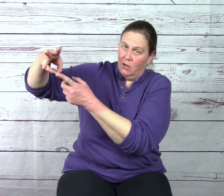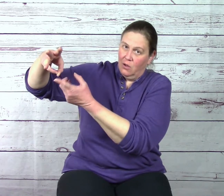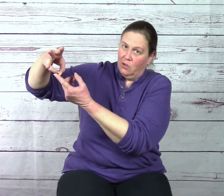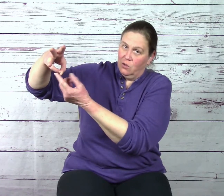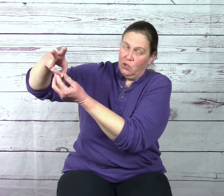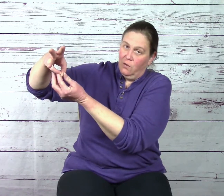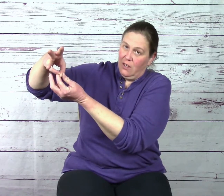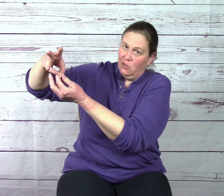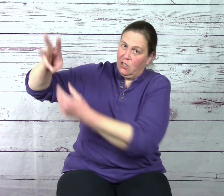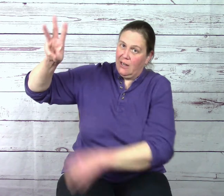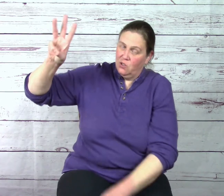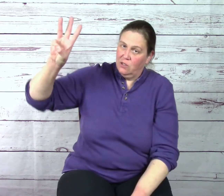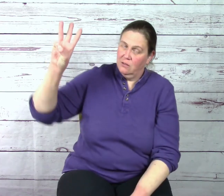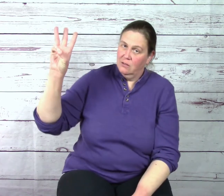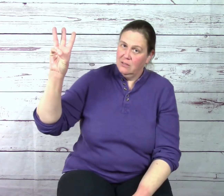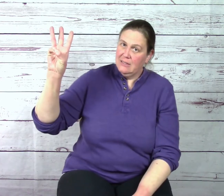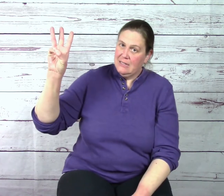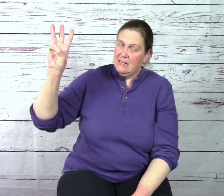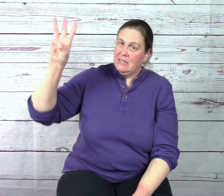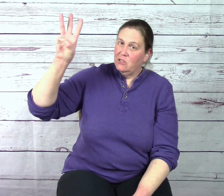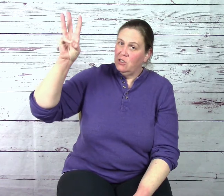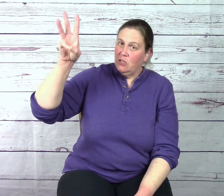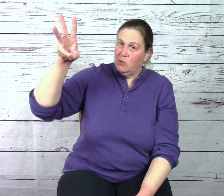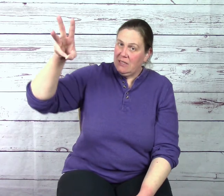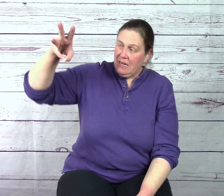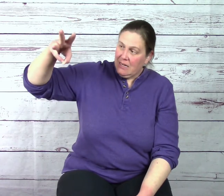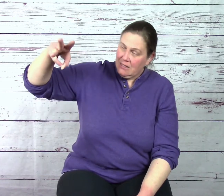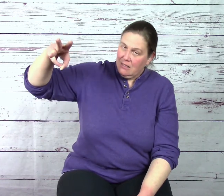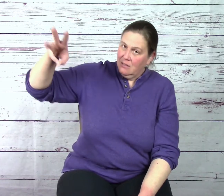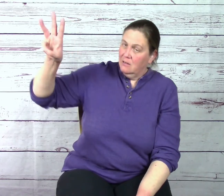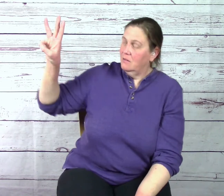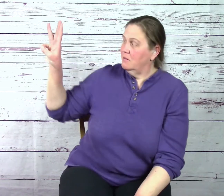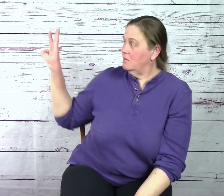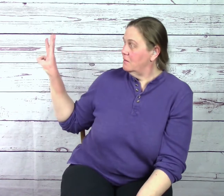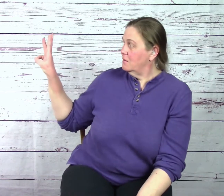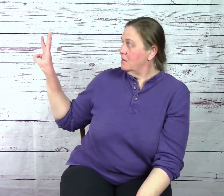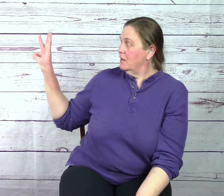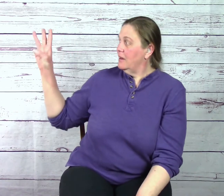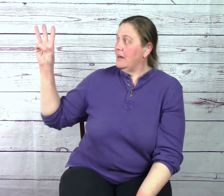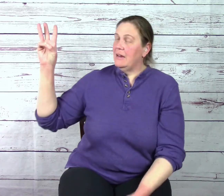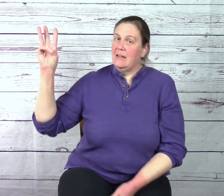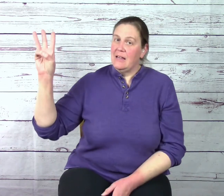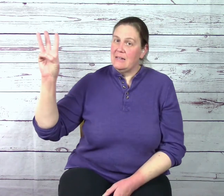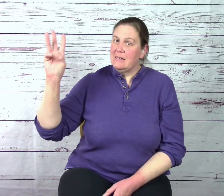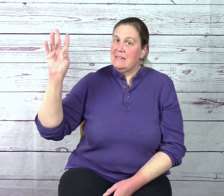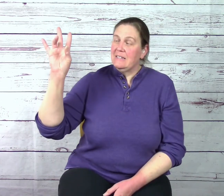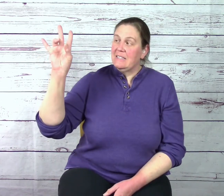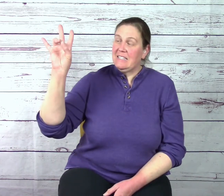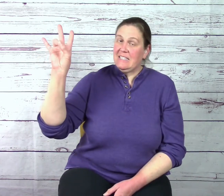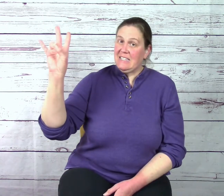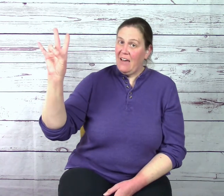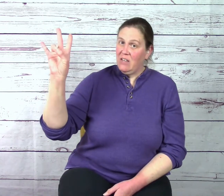Your two fingers touch. The six, seven,